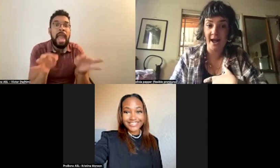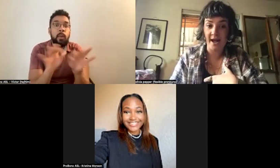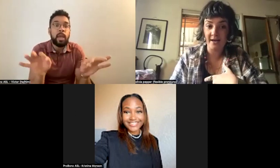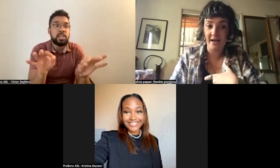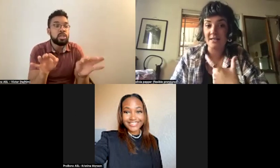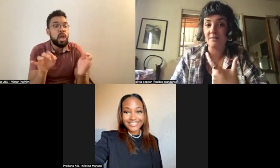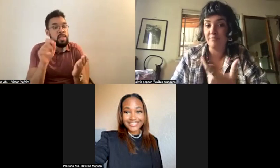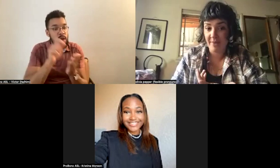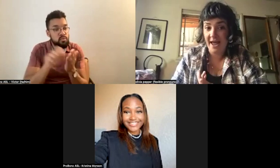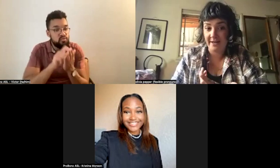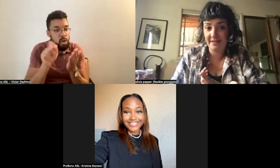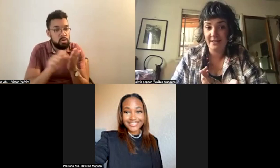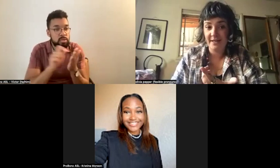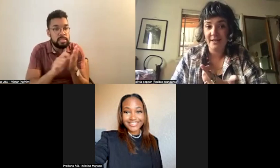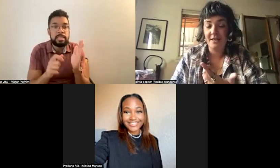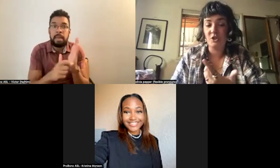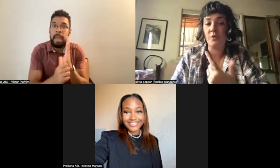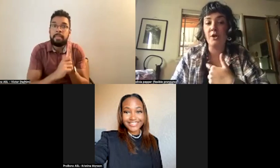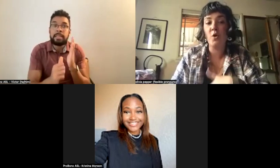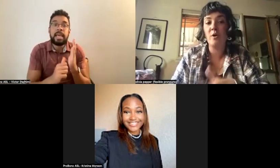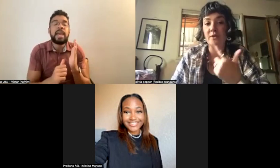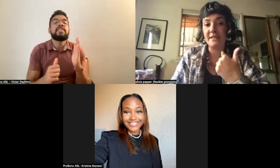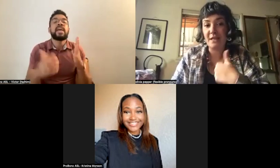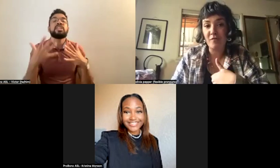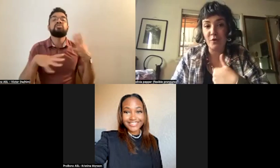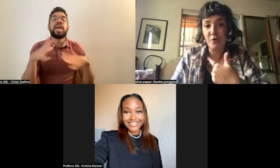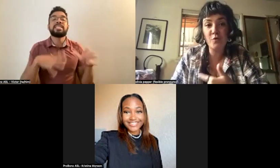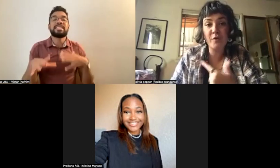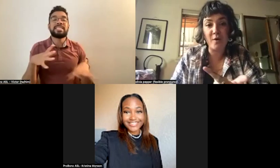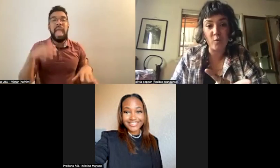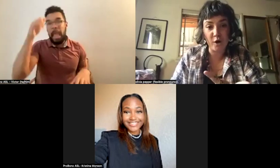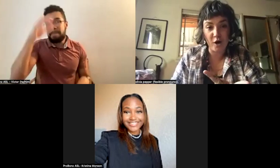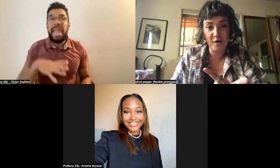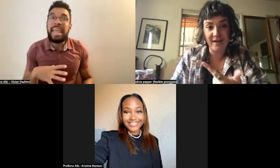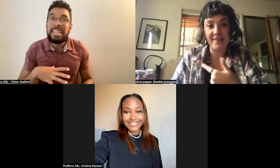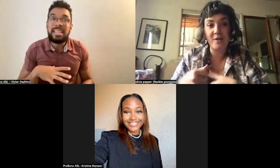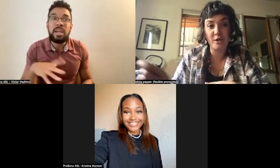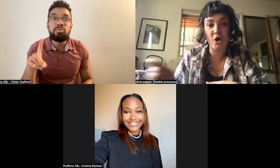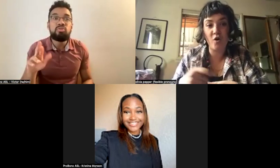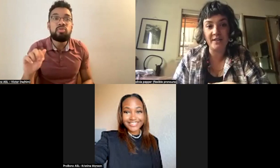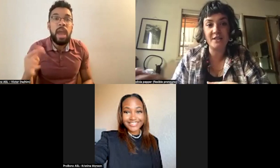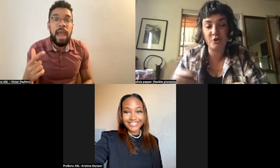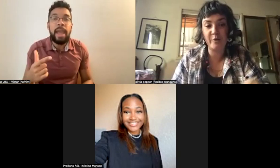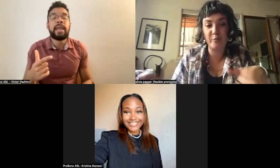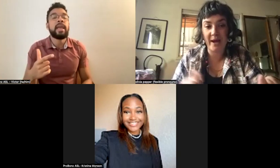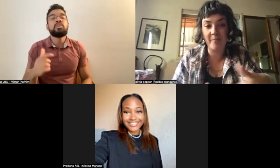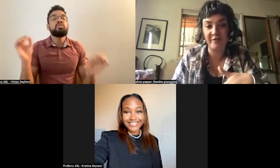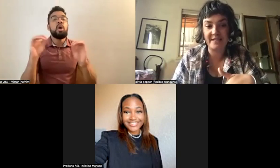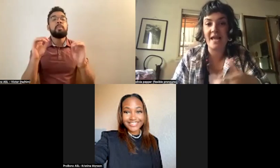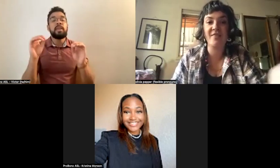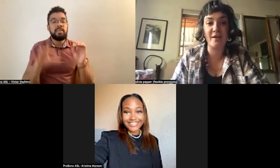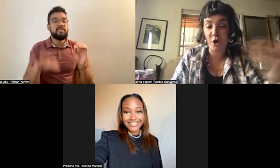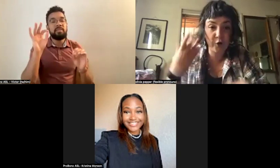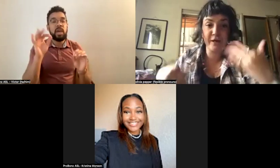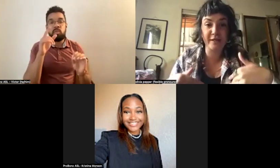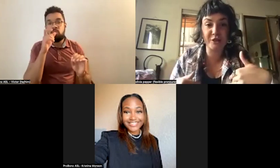drag as men so that no one would discover who they were. And they would go and distribute pamphlets